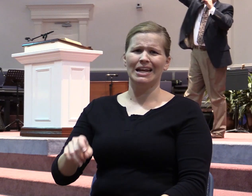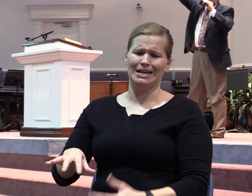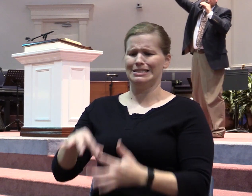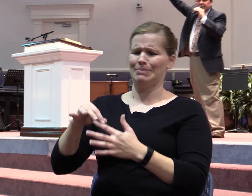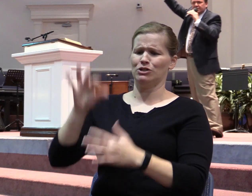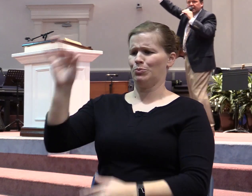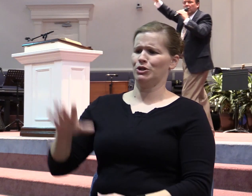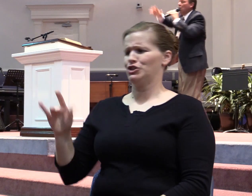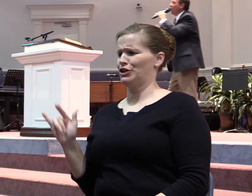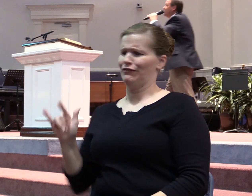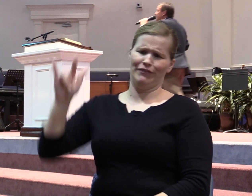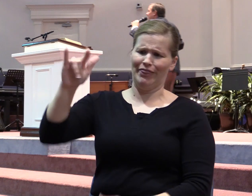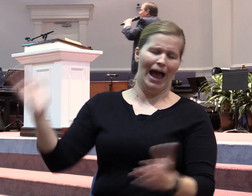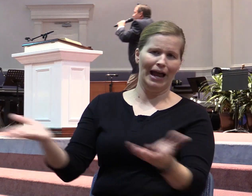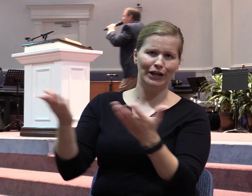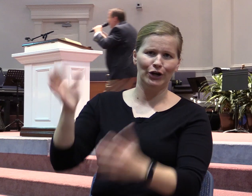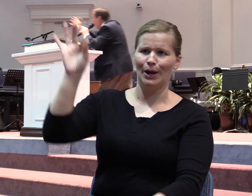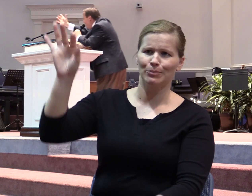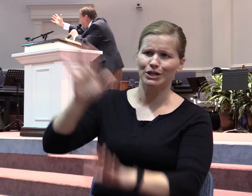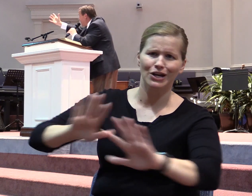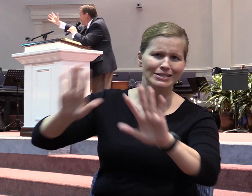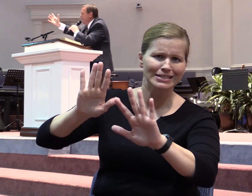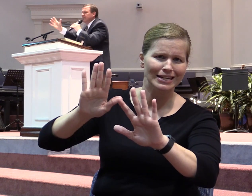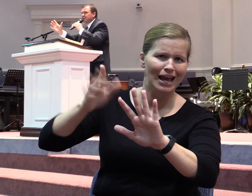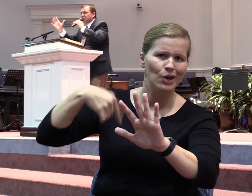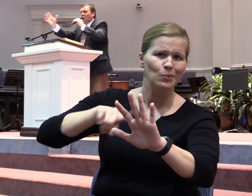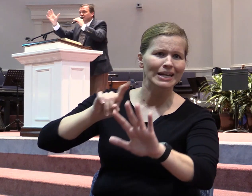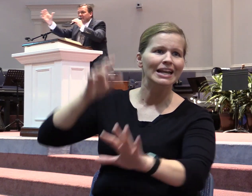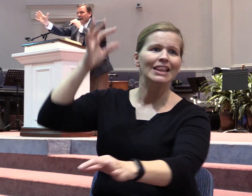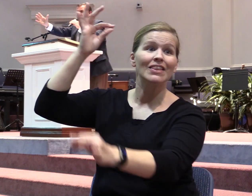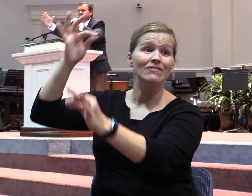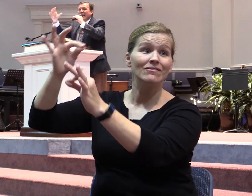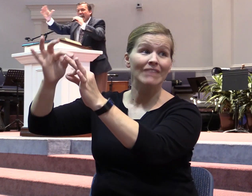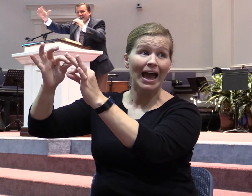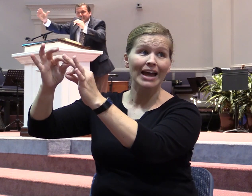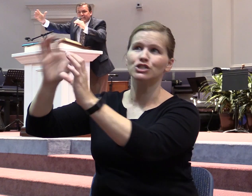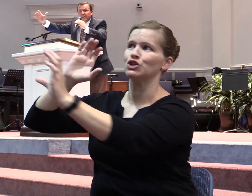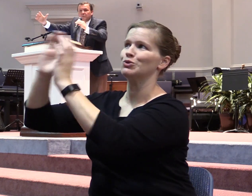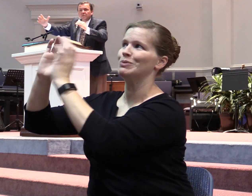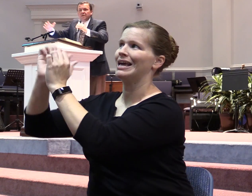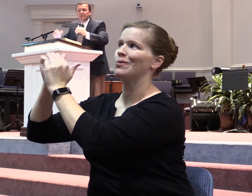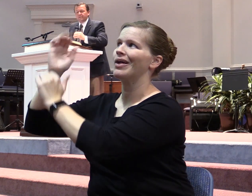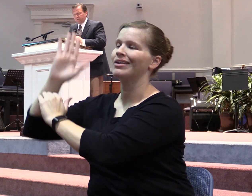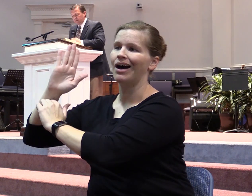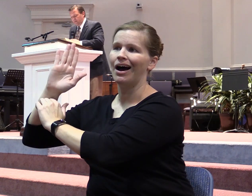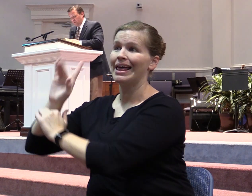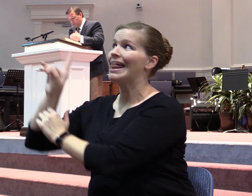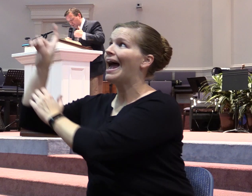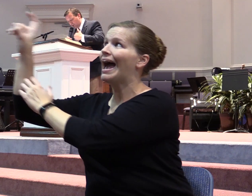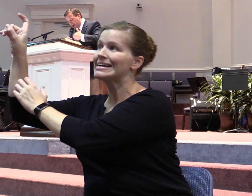Ghost that's here. We've just got to have the faith to talk to God and ask Him at the right